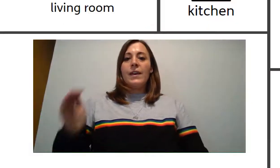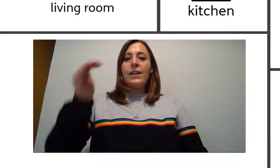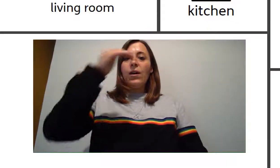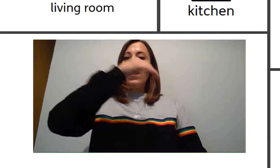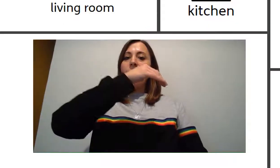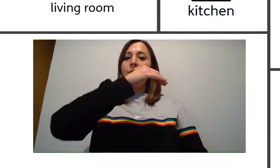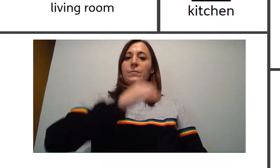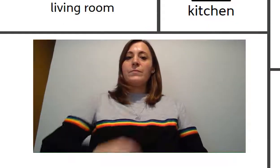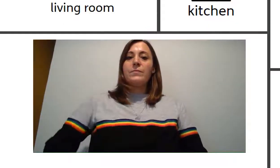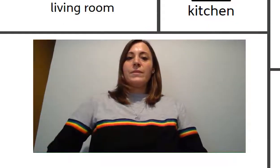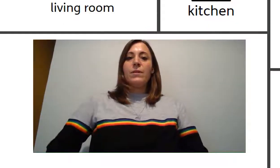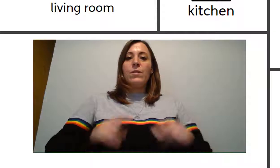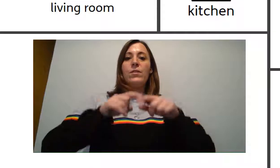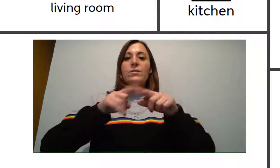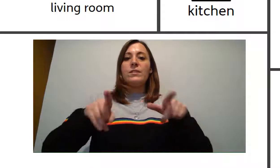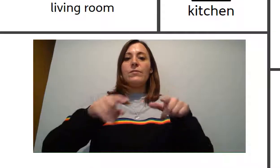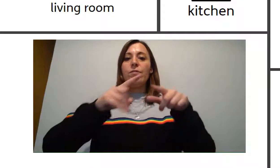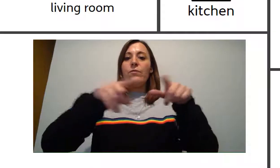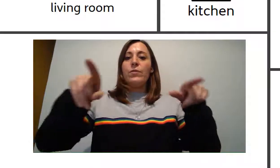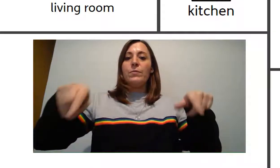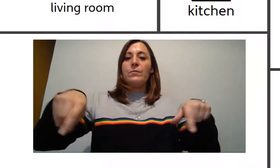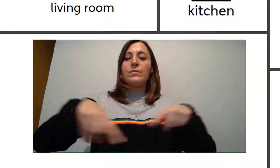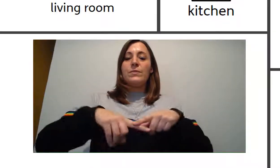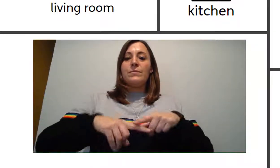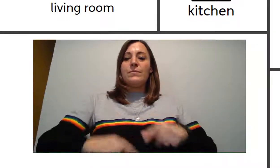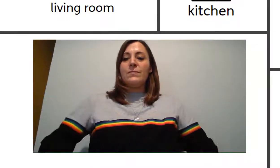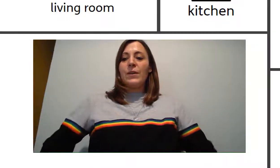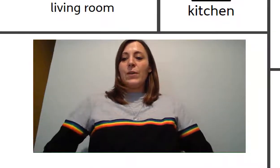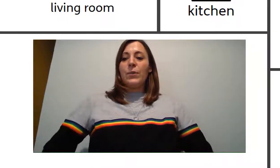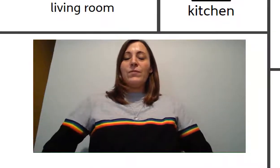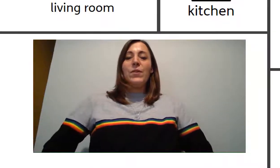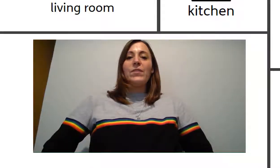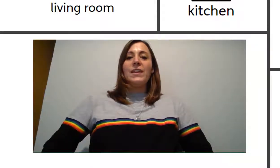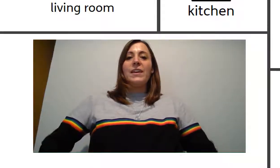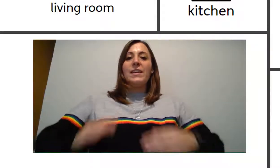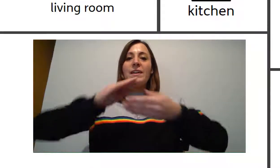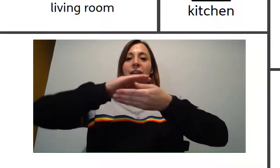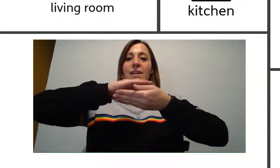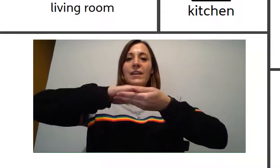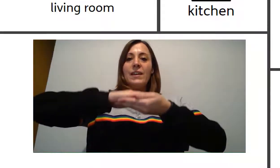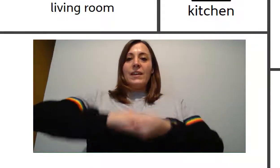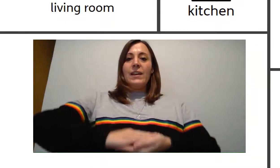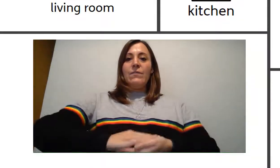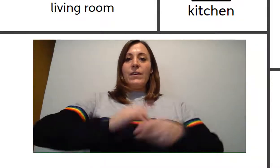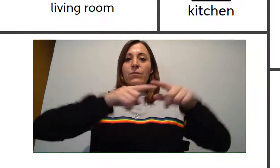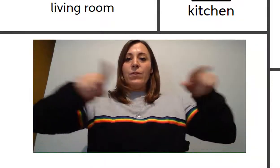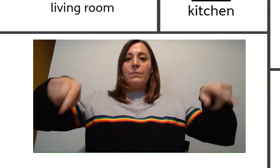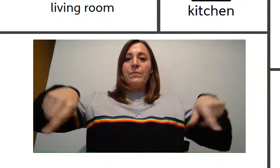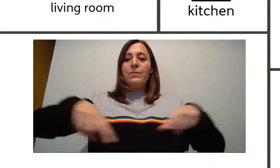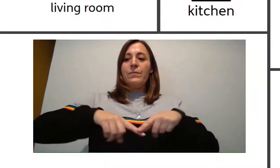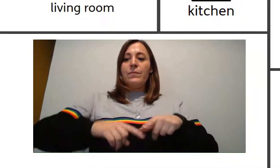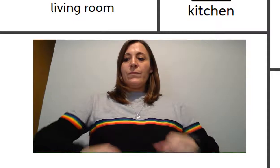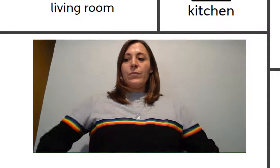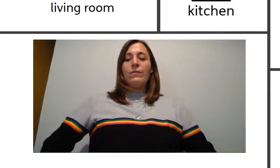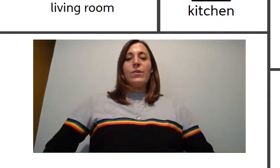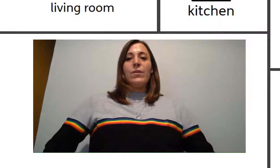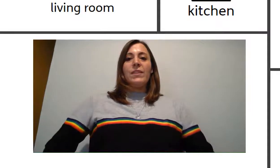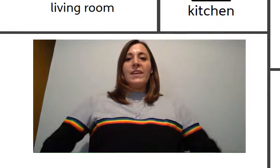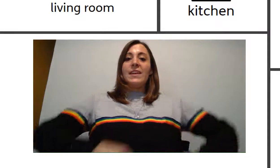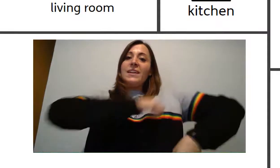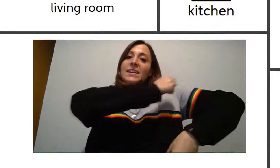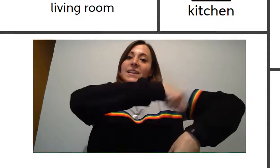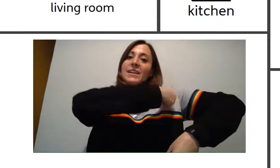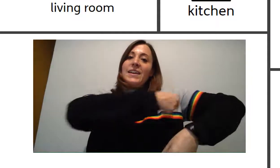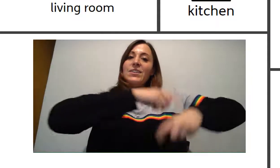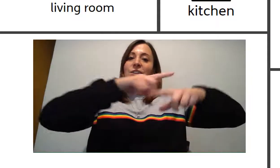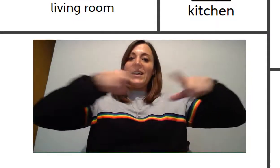In our home there are lots of different rooms. We've got the living room, we've got